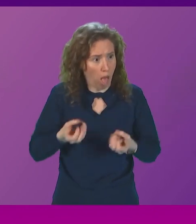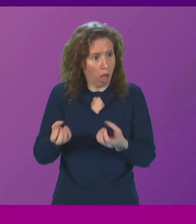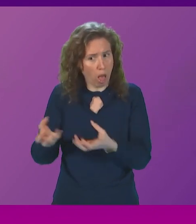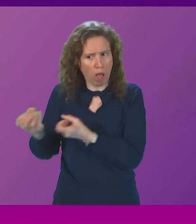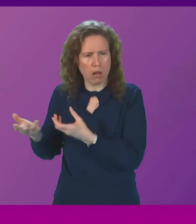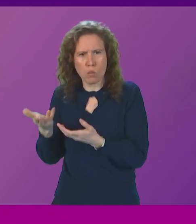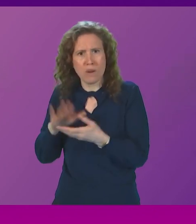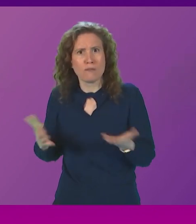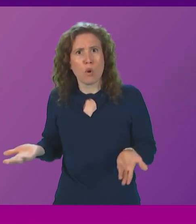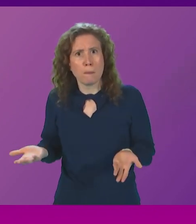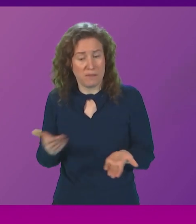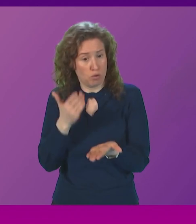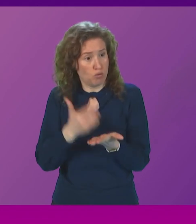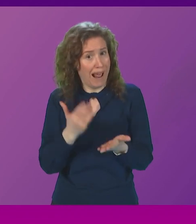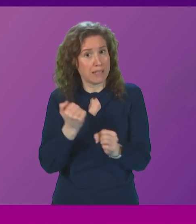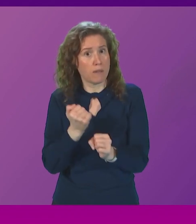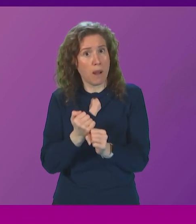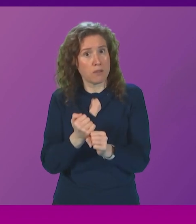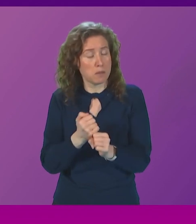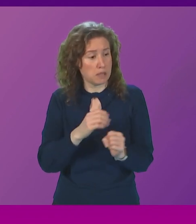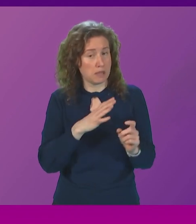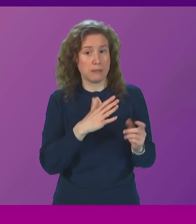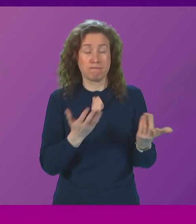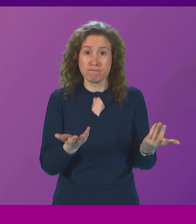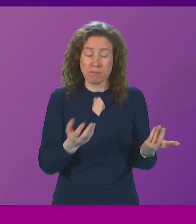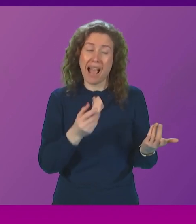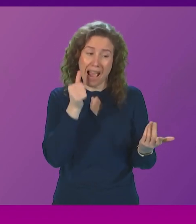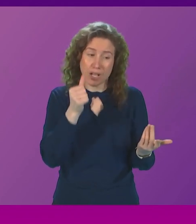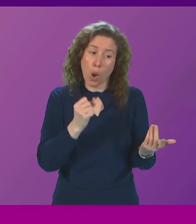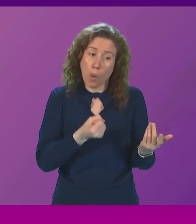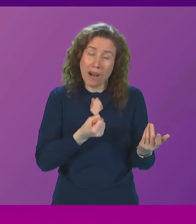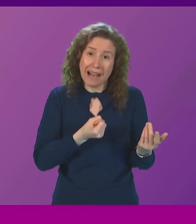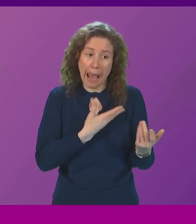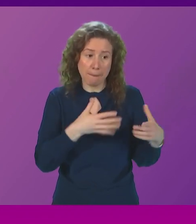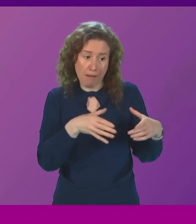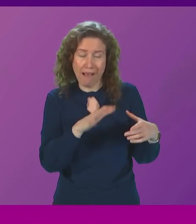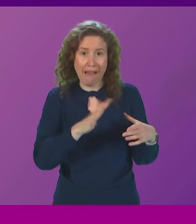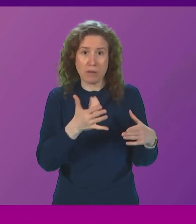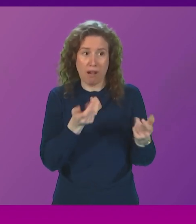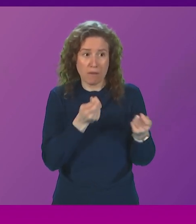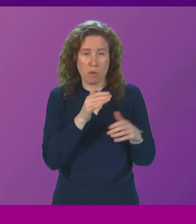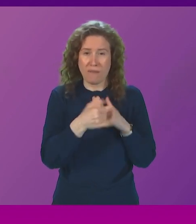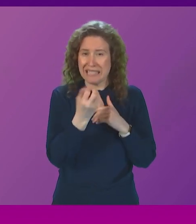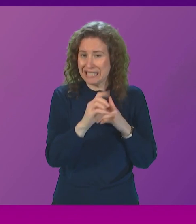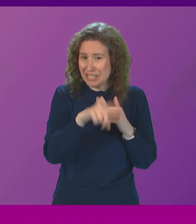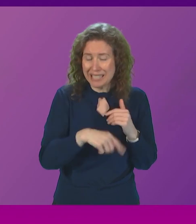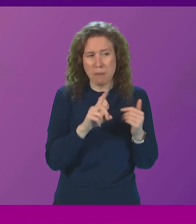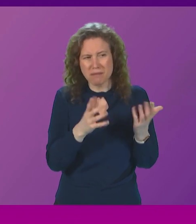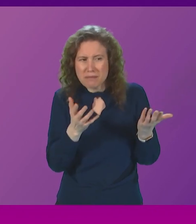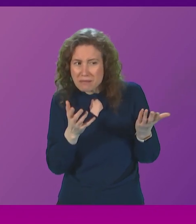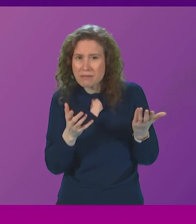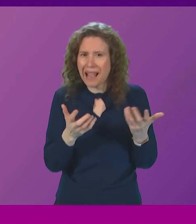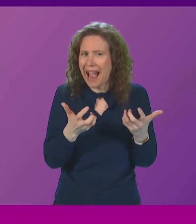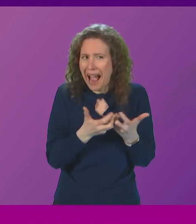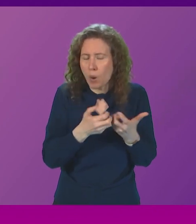reality of government I know the Labour party haven't been in government for over 16 years but you have to be able to say how you're